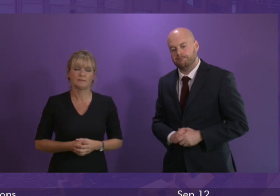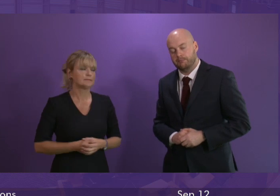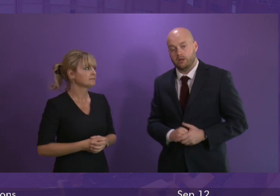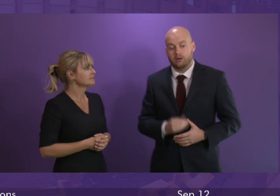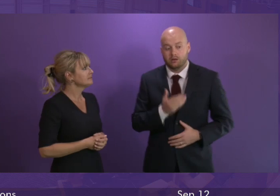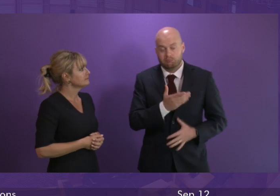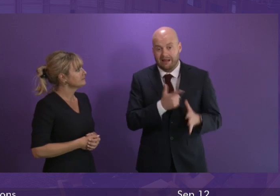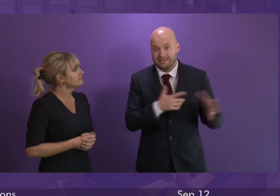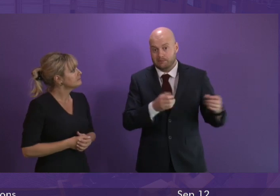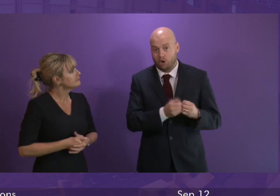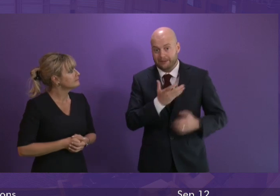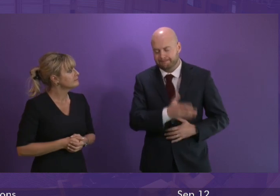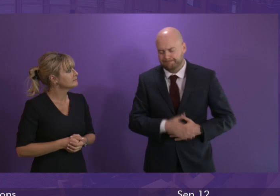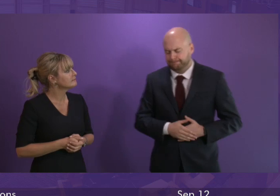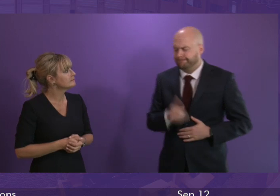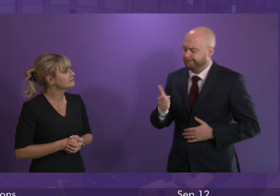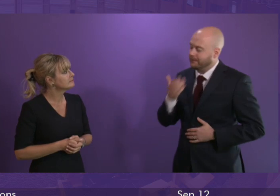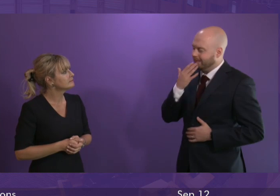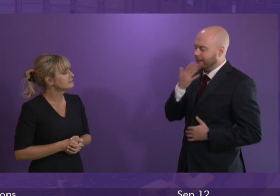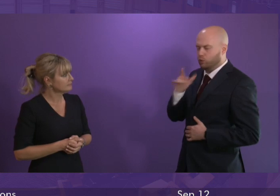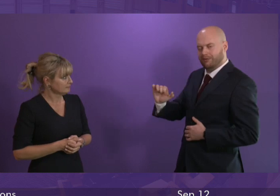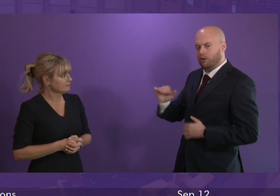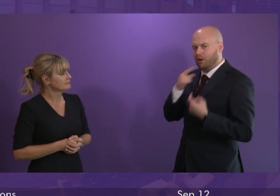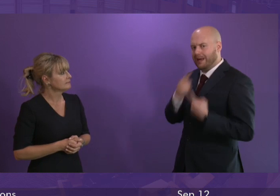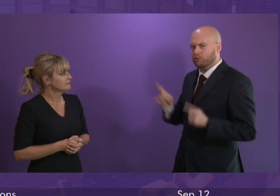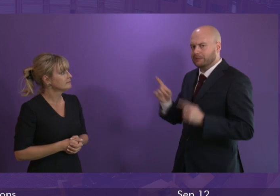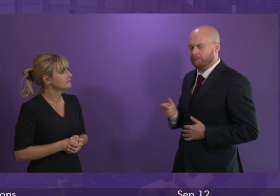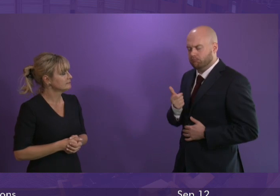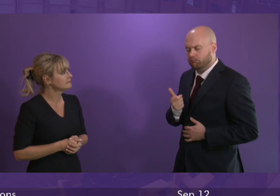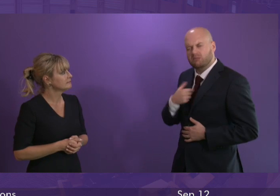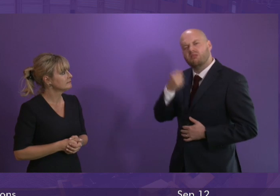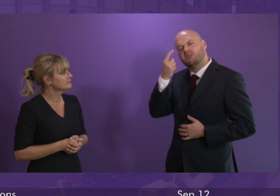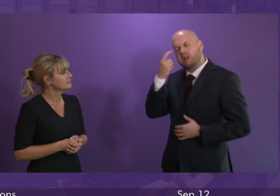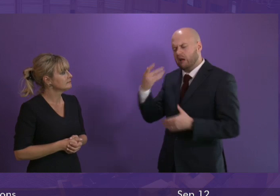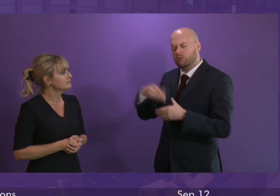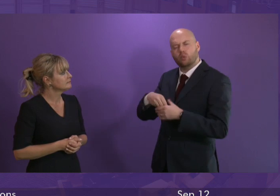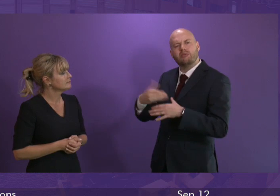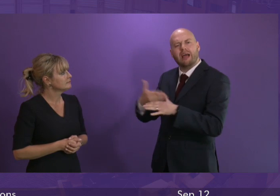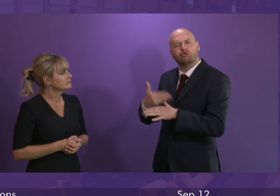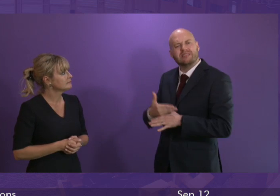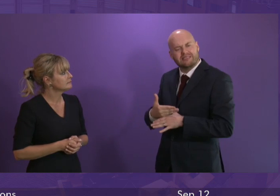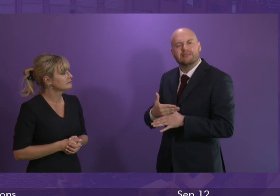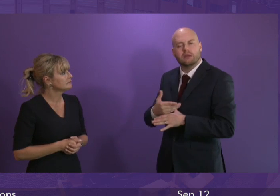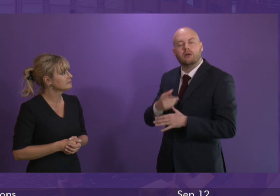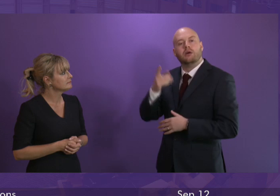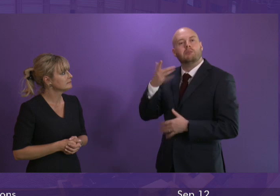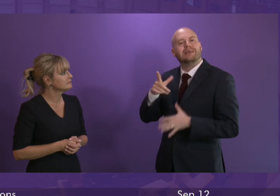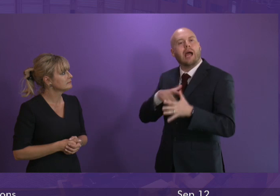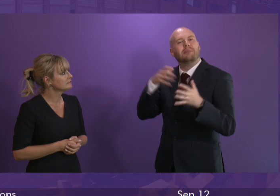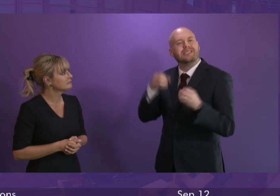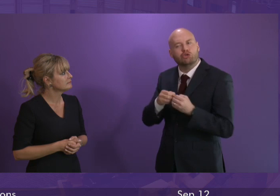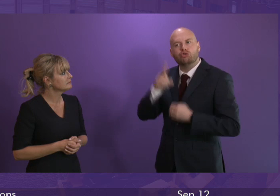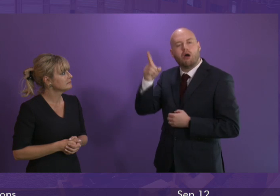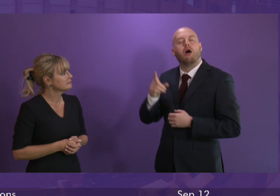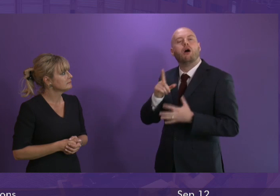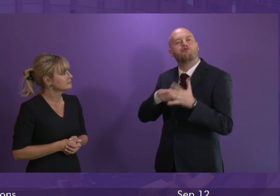Burnett can I thank the first minister for this announcement and I understand for including the actions called for by the Aberdeenshire drug and alcohol partnership